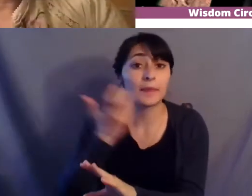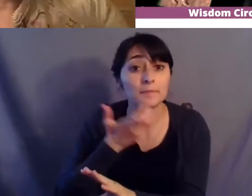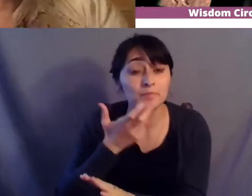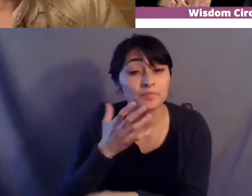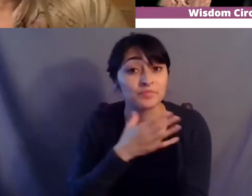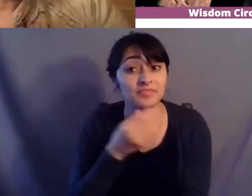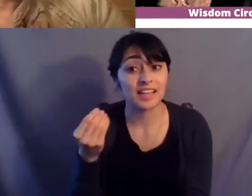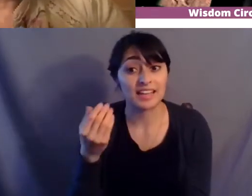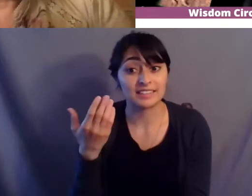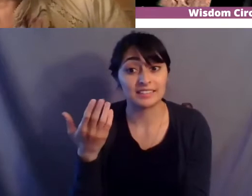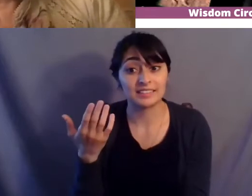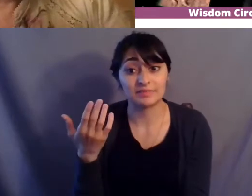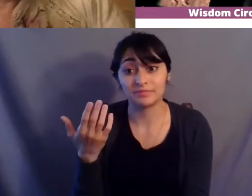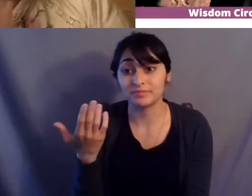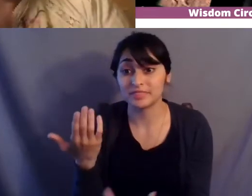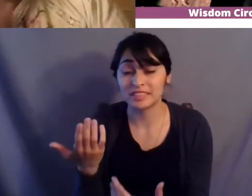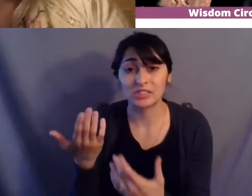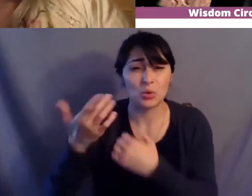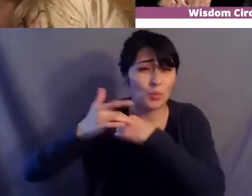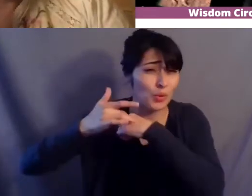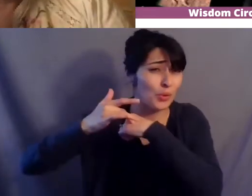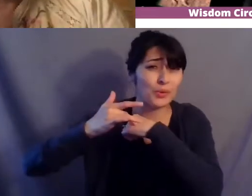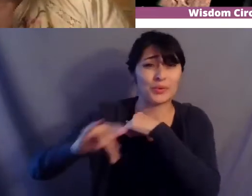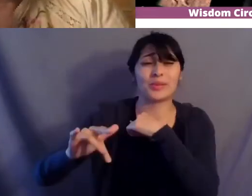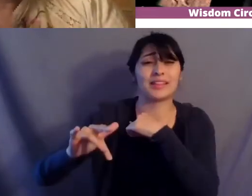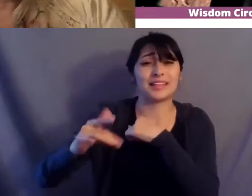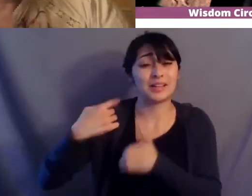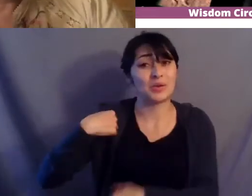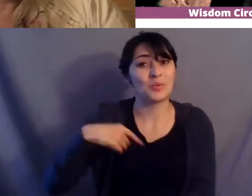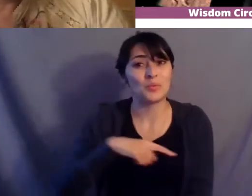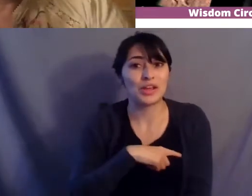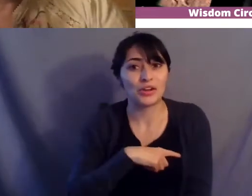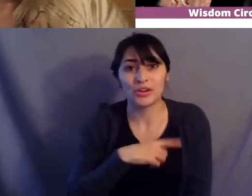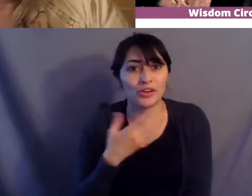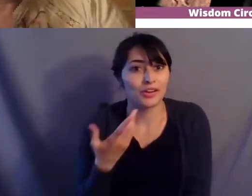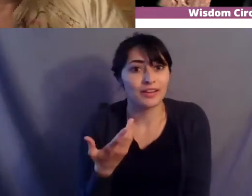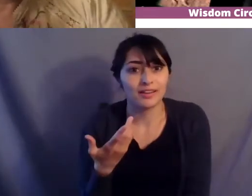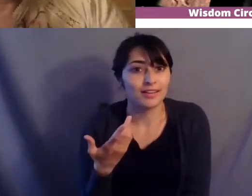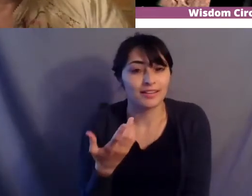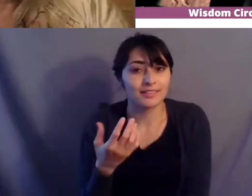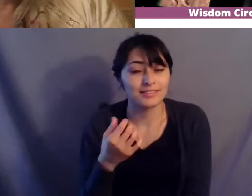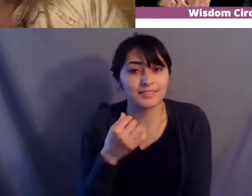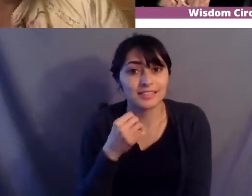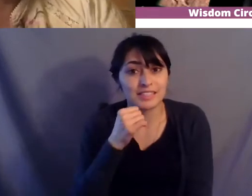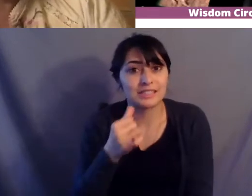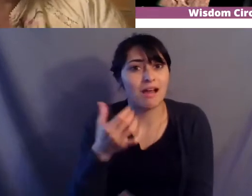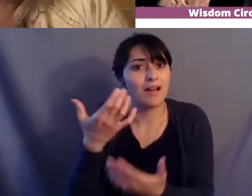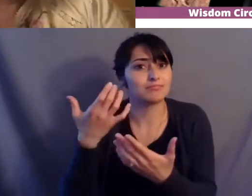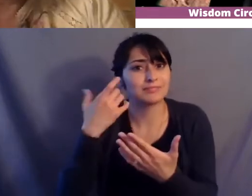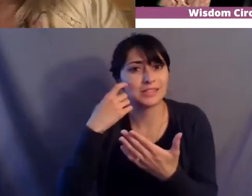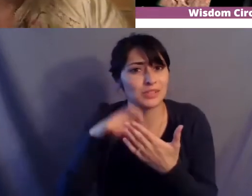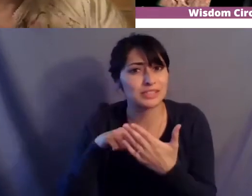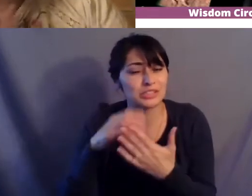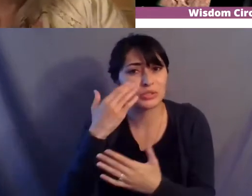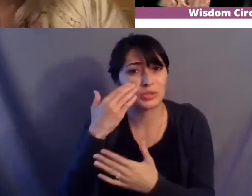so early that we're not even like um picked up you know by by the time you know the bureau